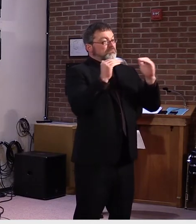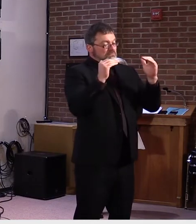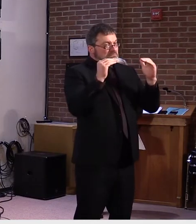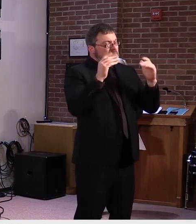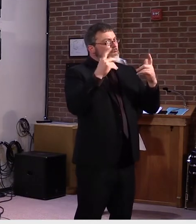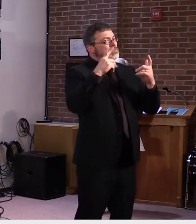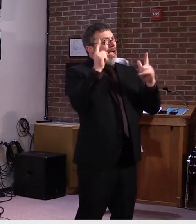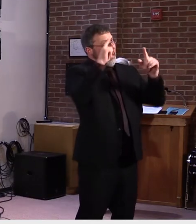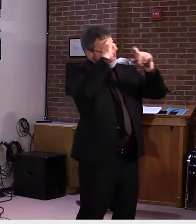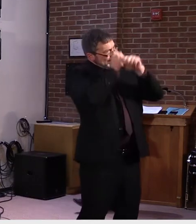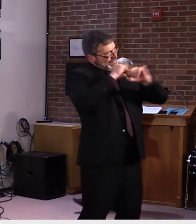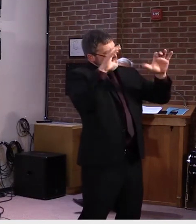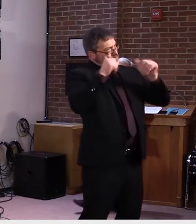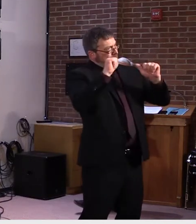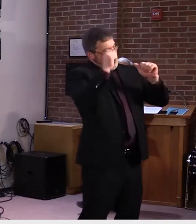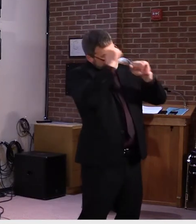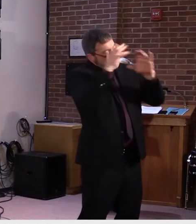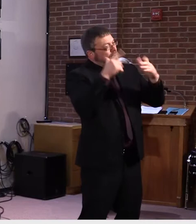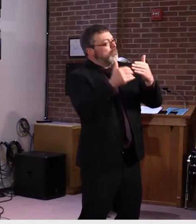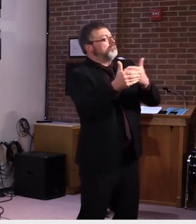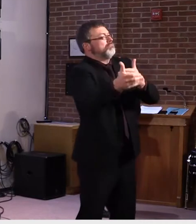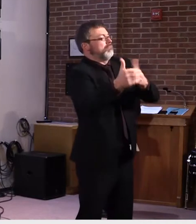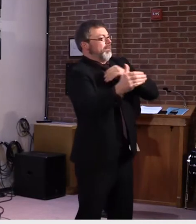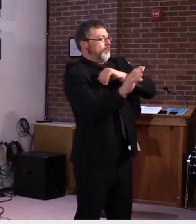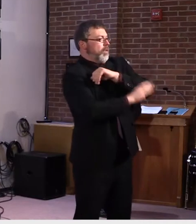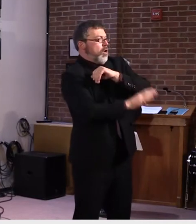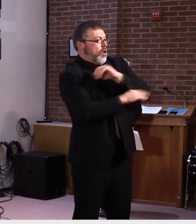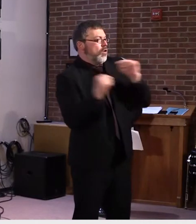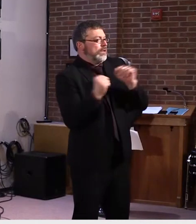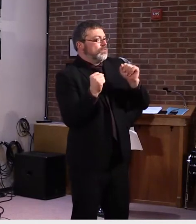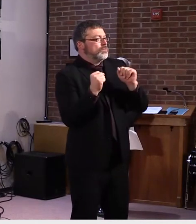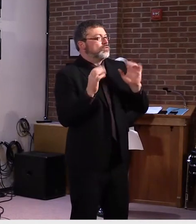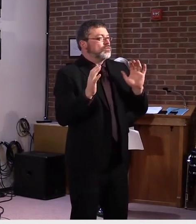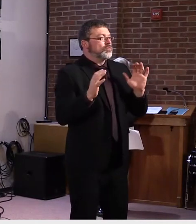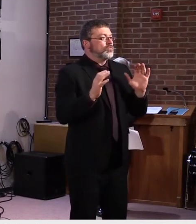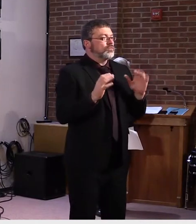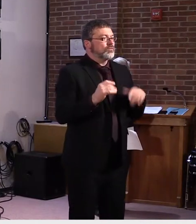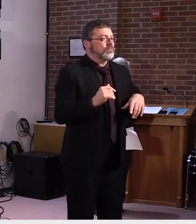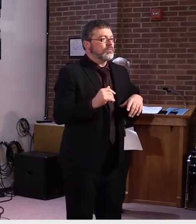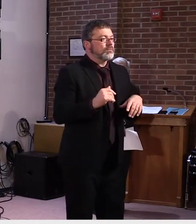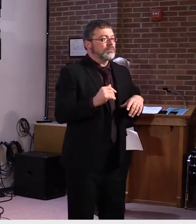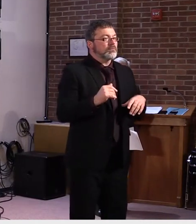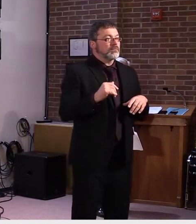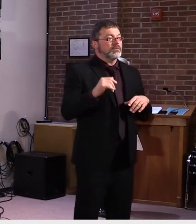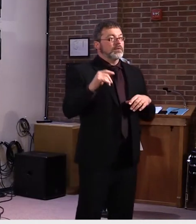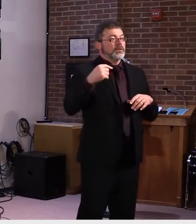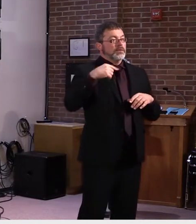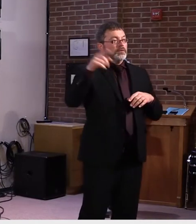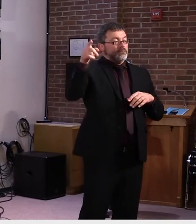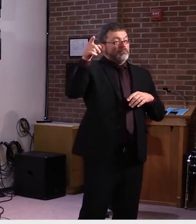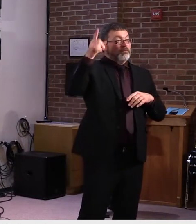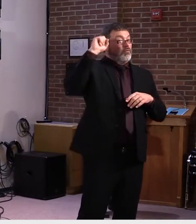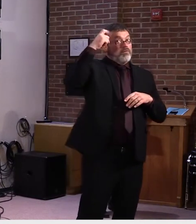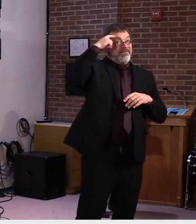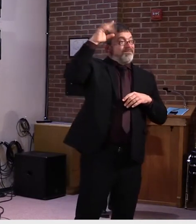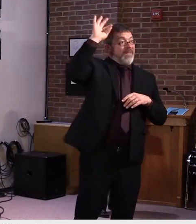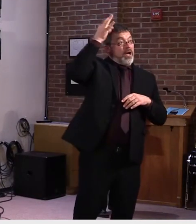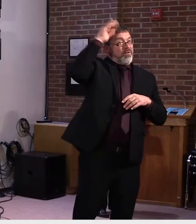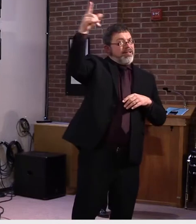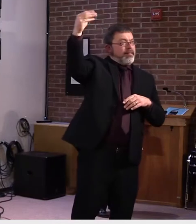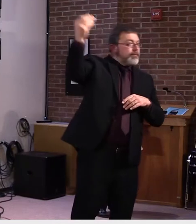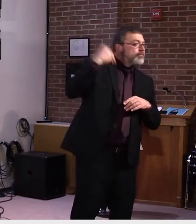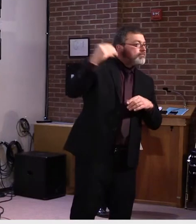could all change as well. You know, what happens in Washington will have an effect on this budget if they come back into session